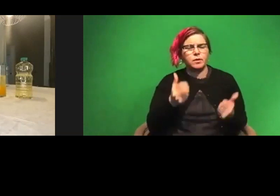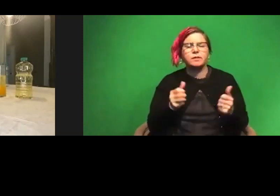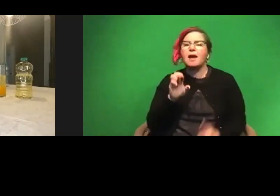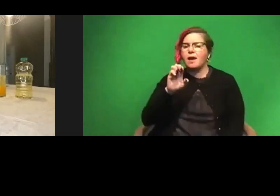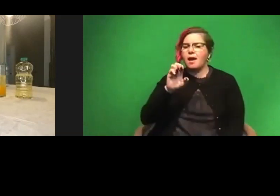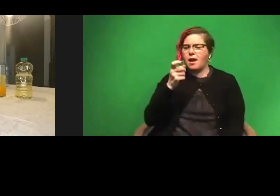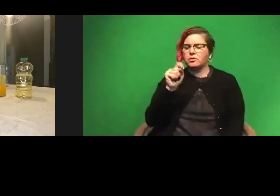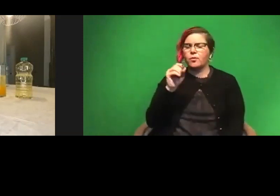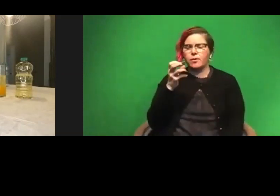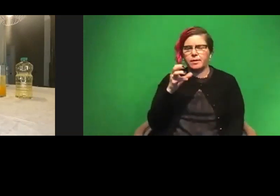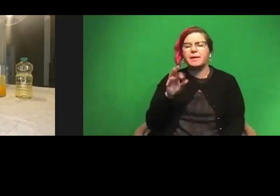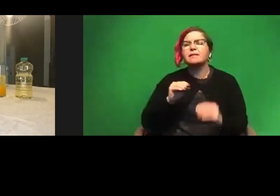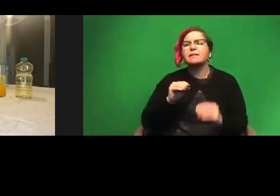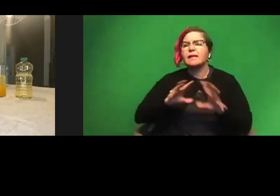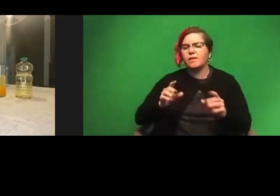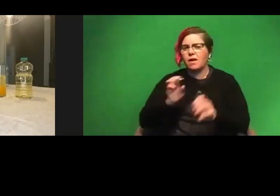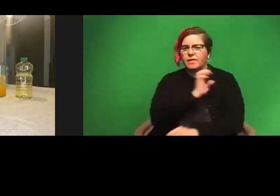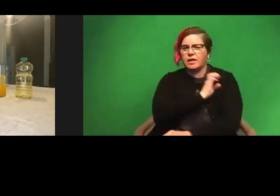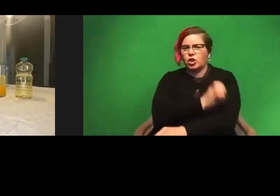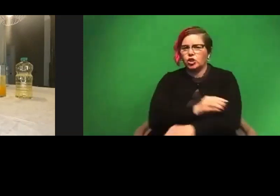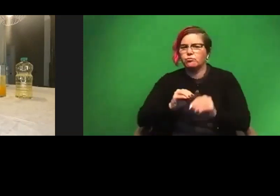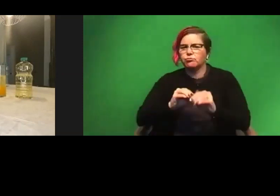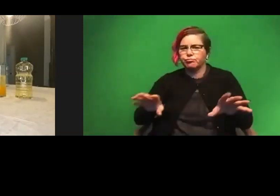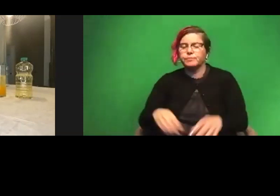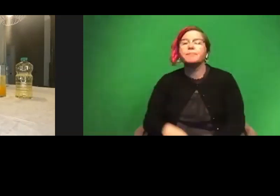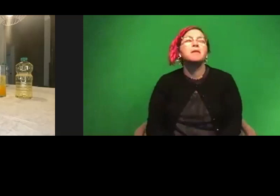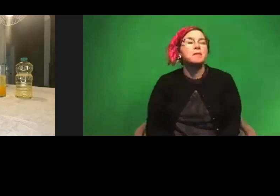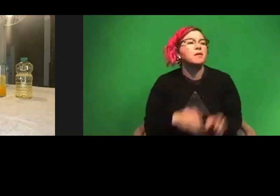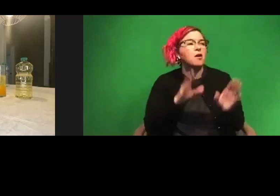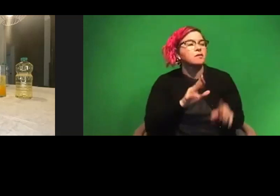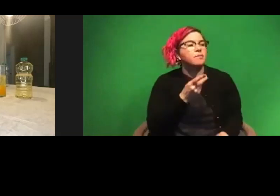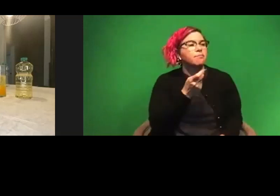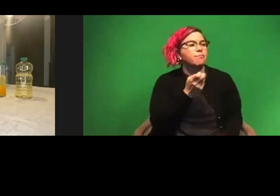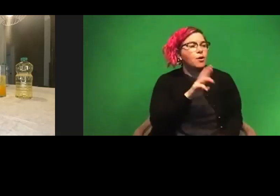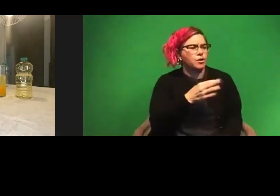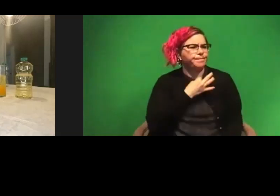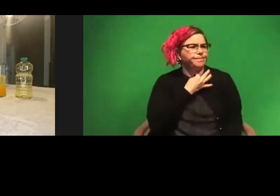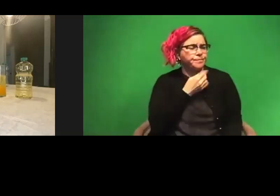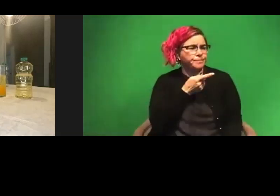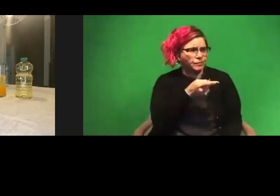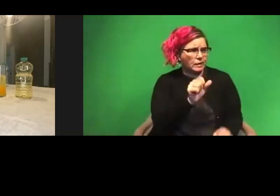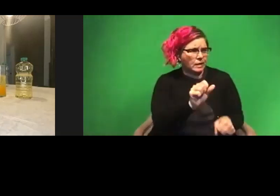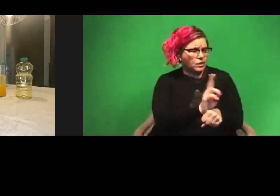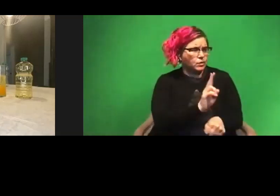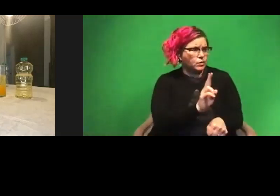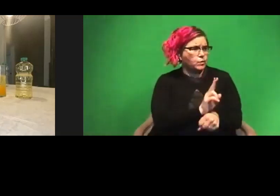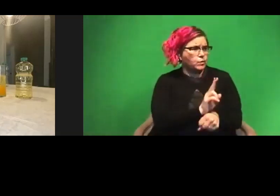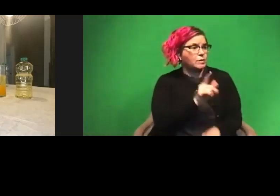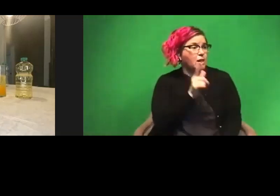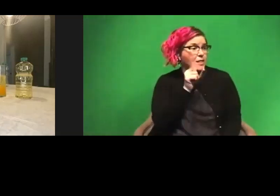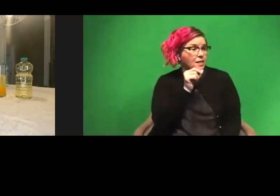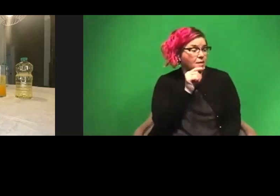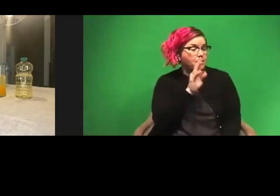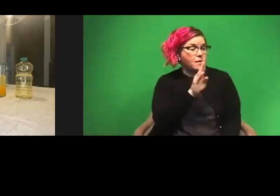it's giving off of energy. Awesome. Um, Parker would like to know, can you use a lemon and baking soda